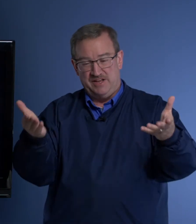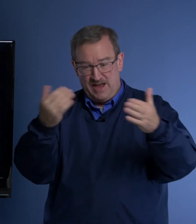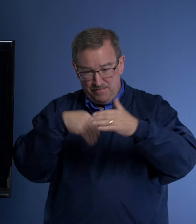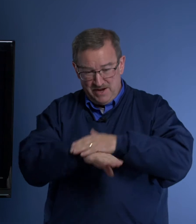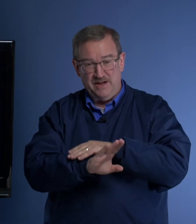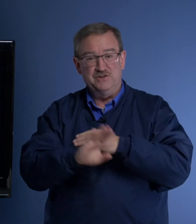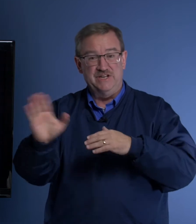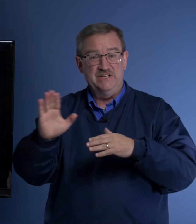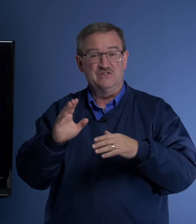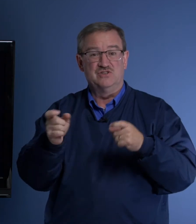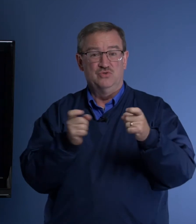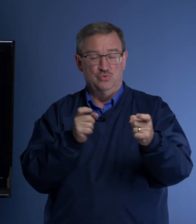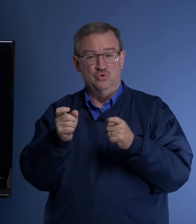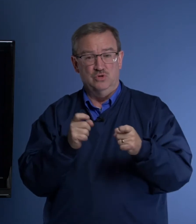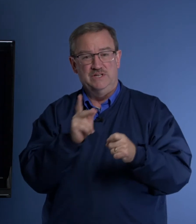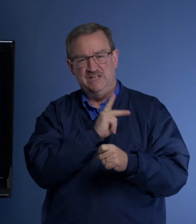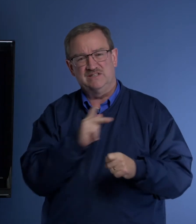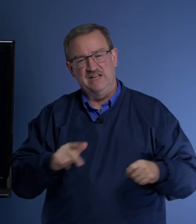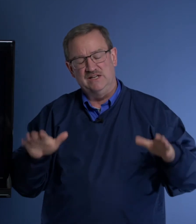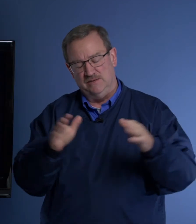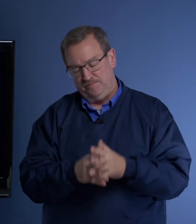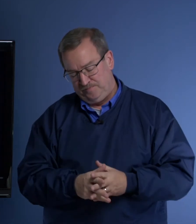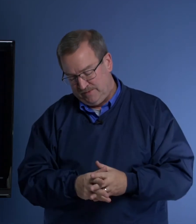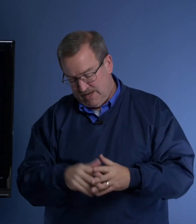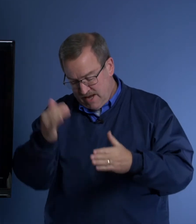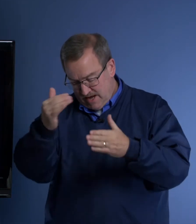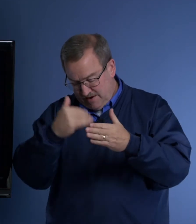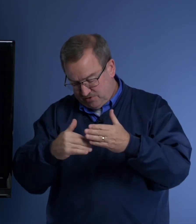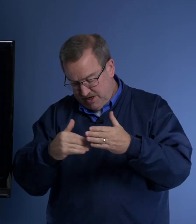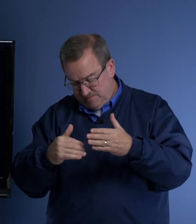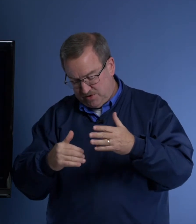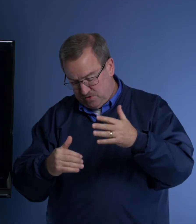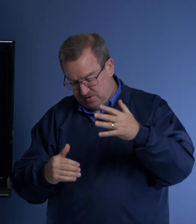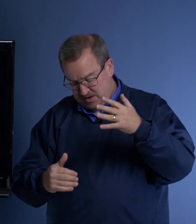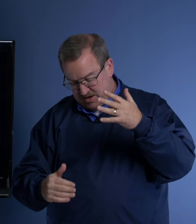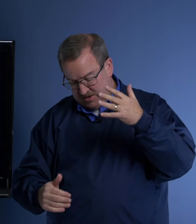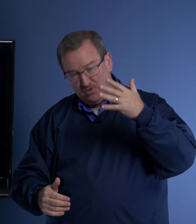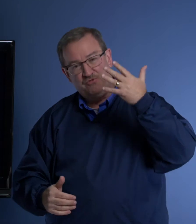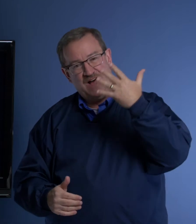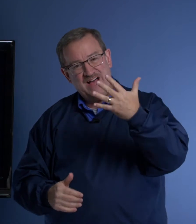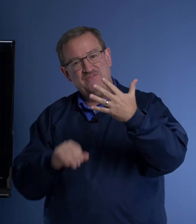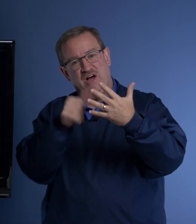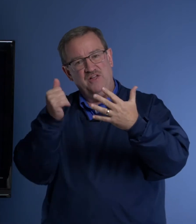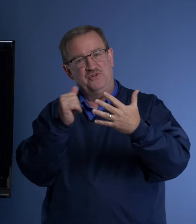came in under his rule, his kingdom. After him, there were five other